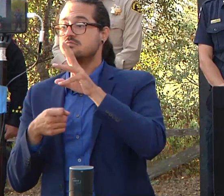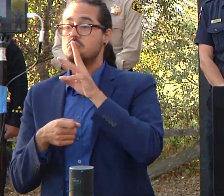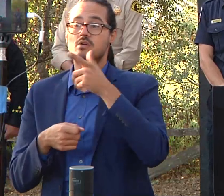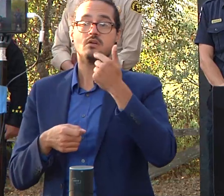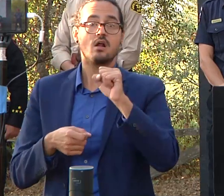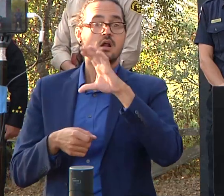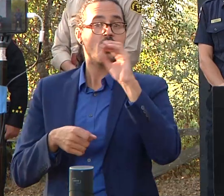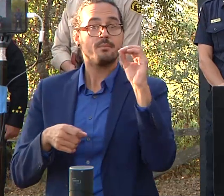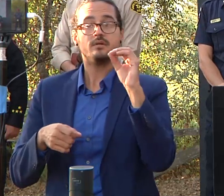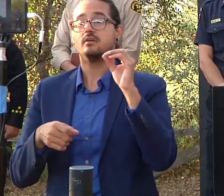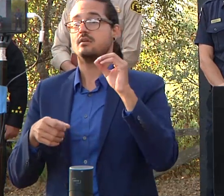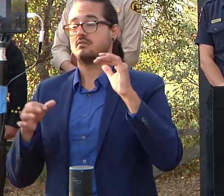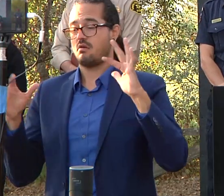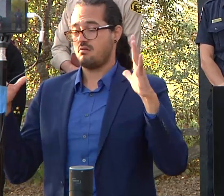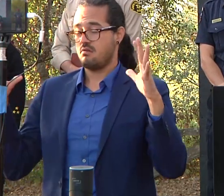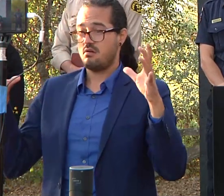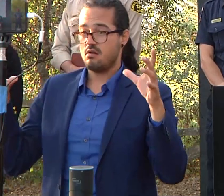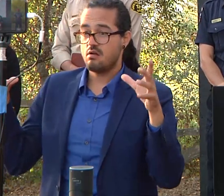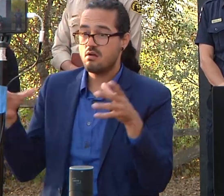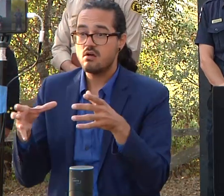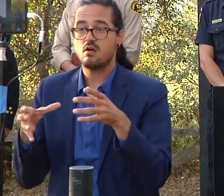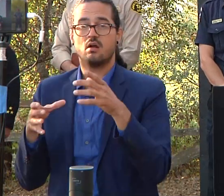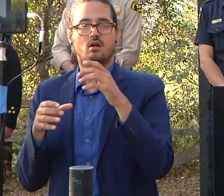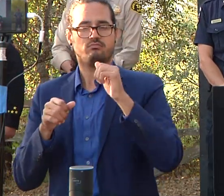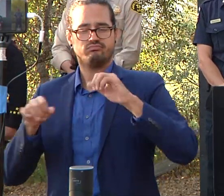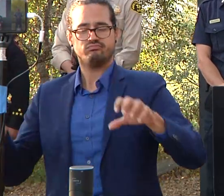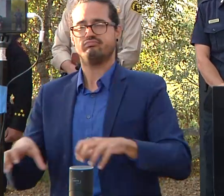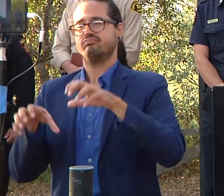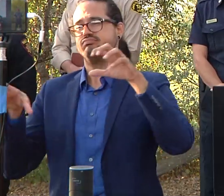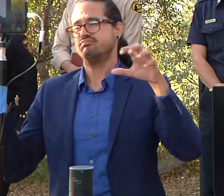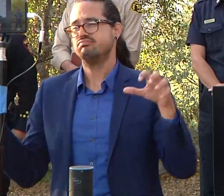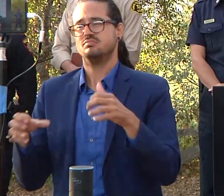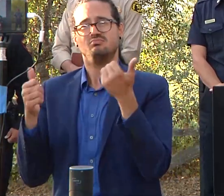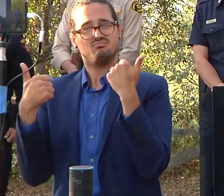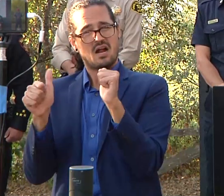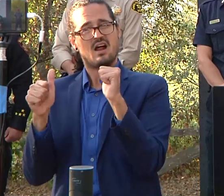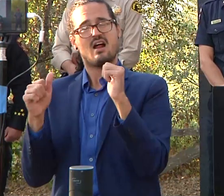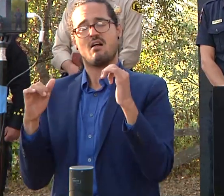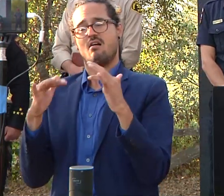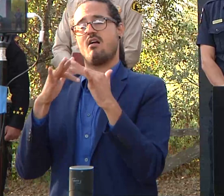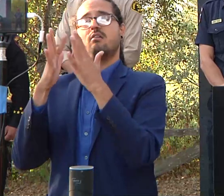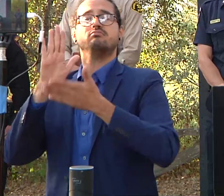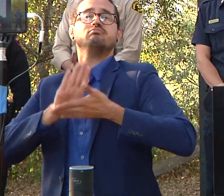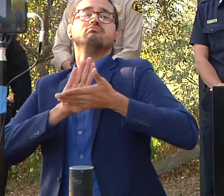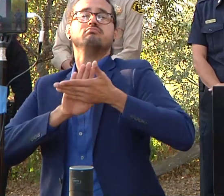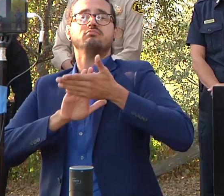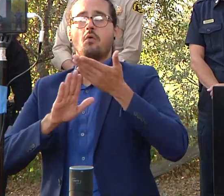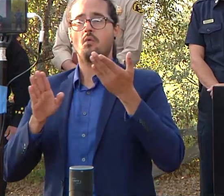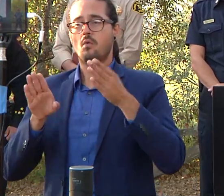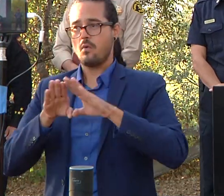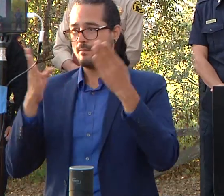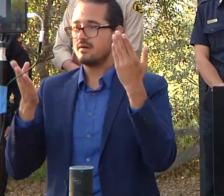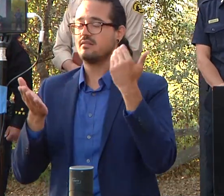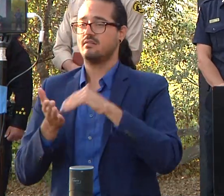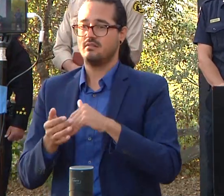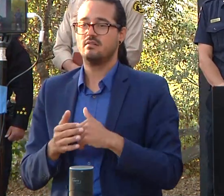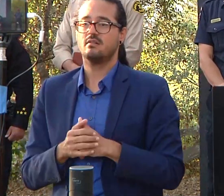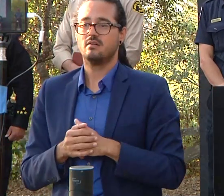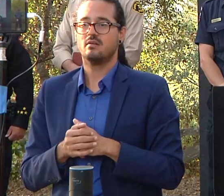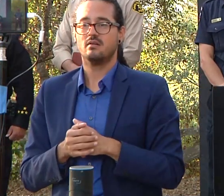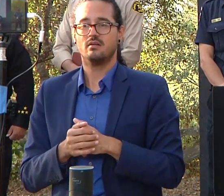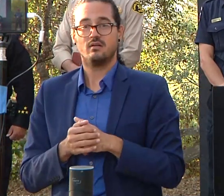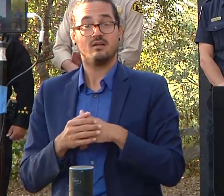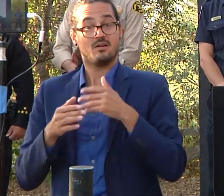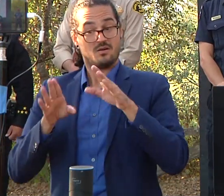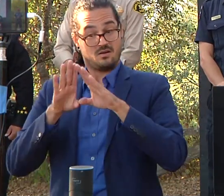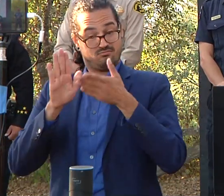now to get the infrastructure back in place and get people back into their homes as quickly as quickly as possible and once again for the